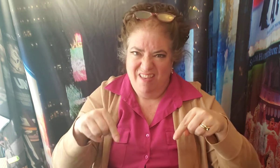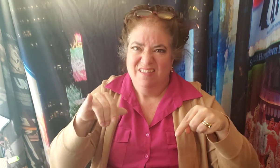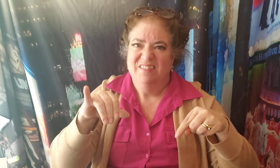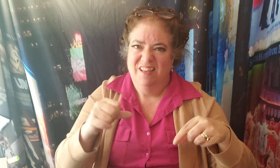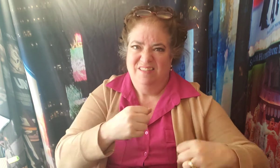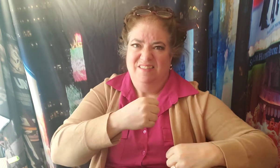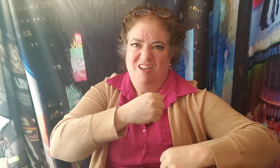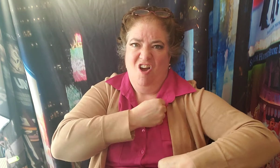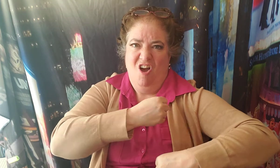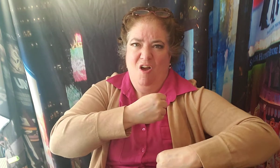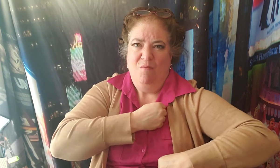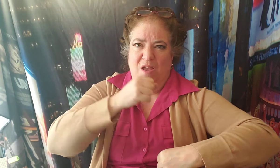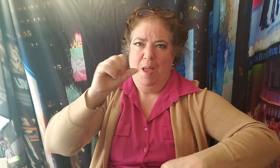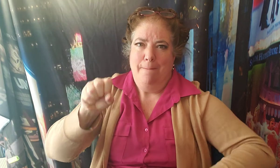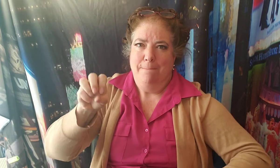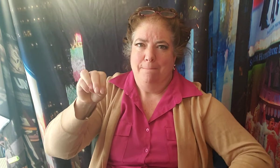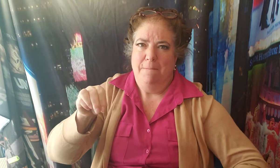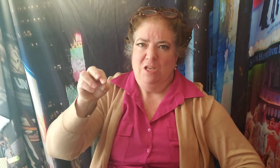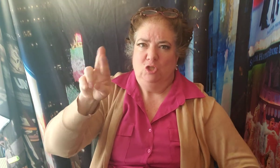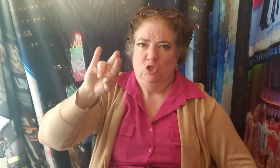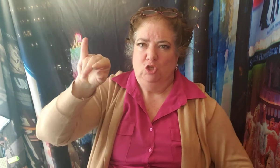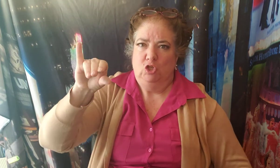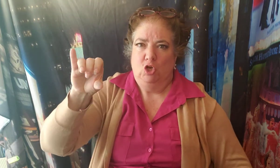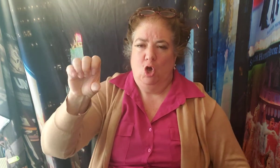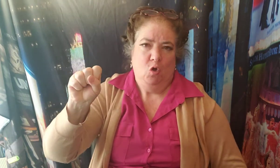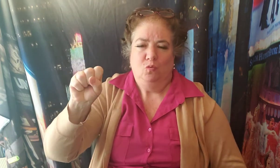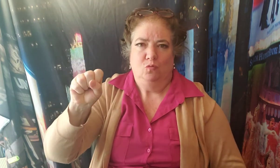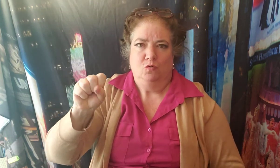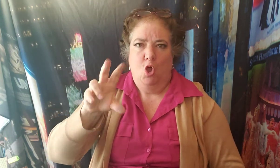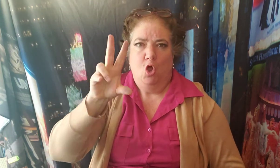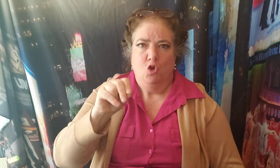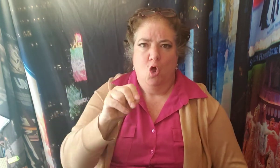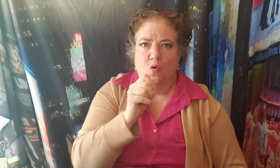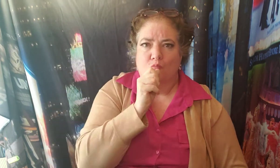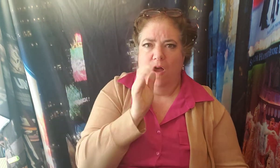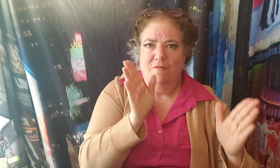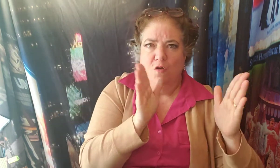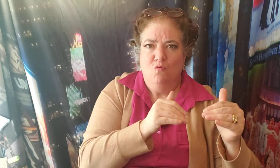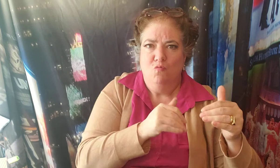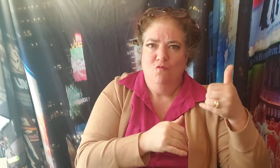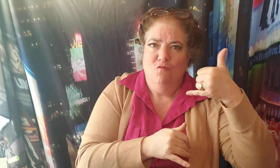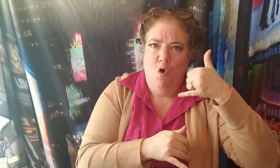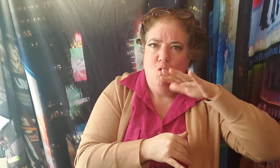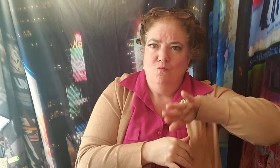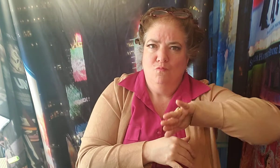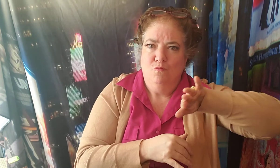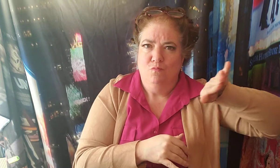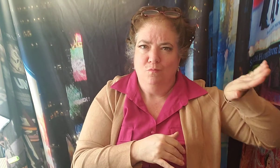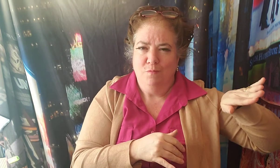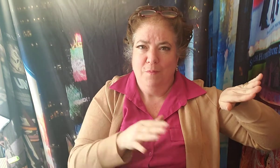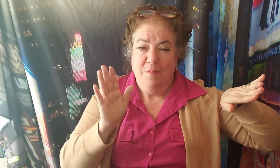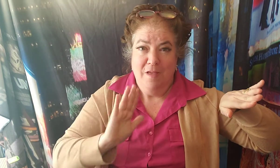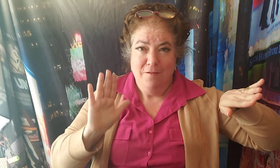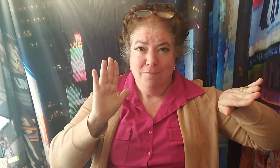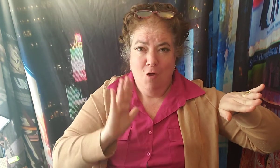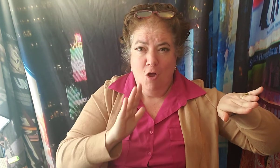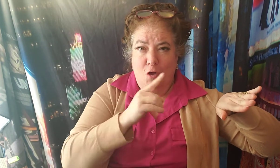Out private rooms Or telephone You had your breakfast In bed